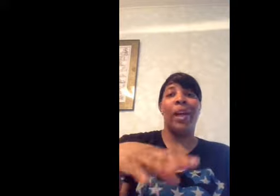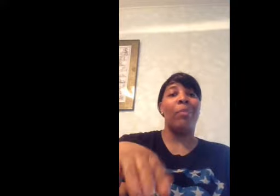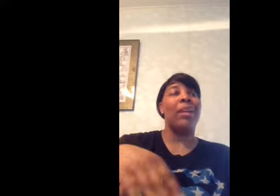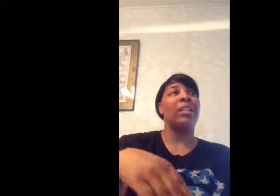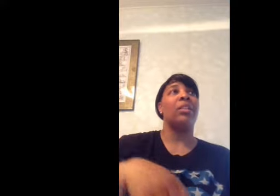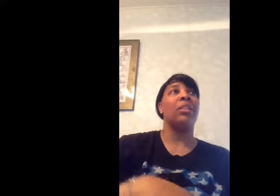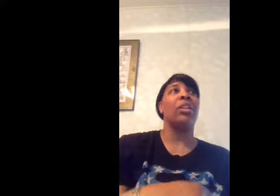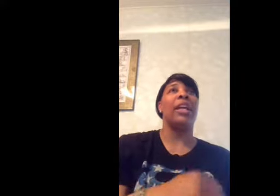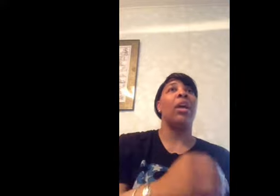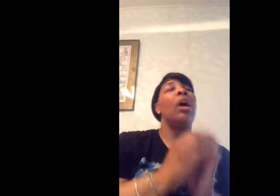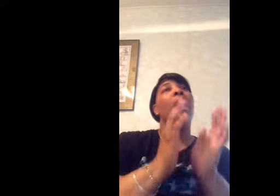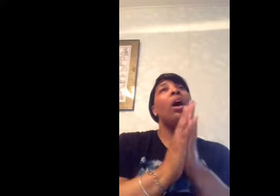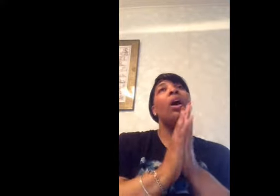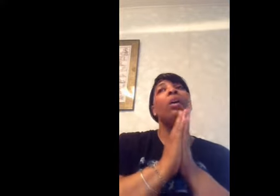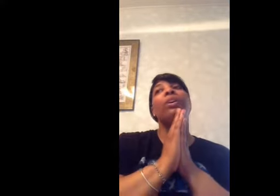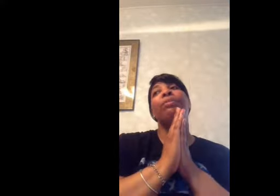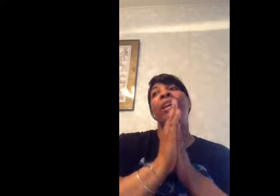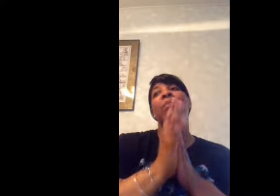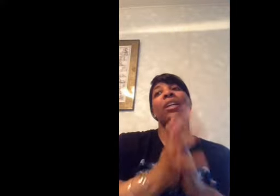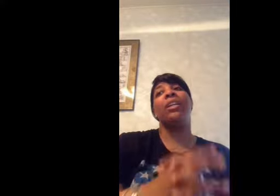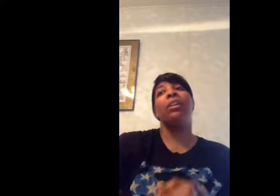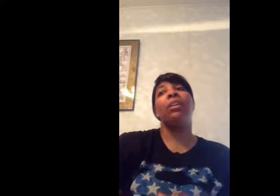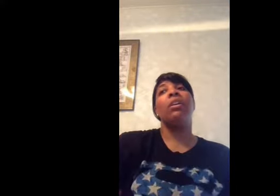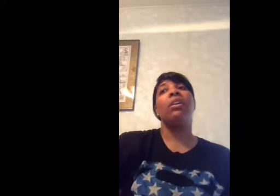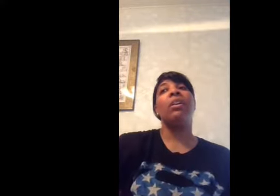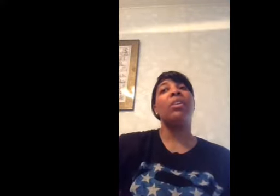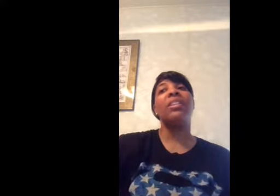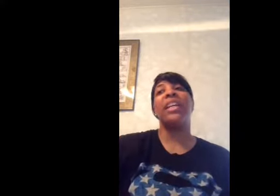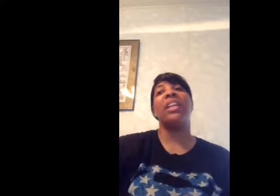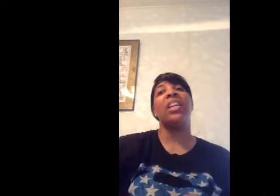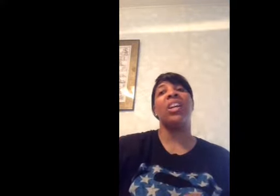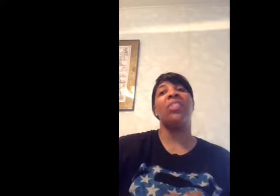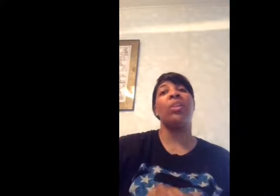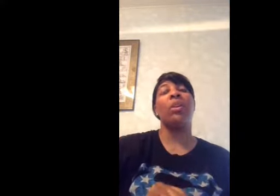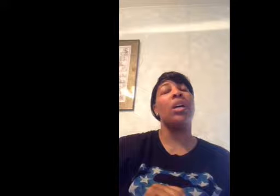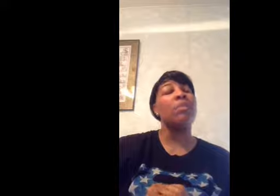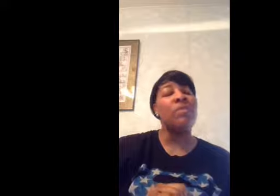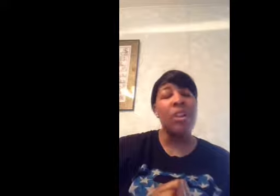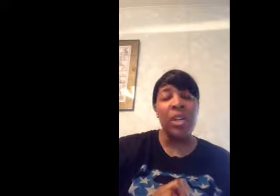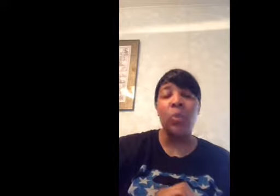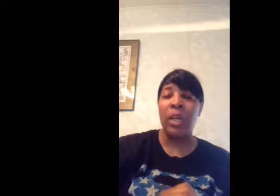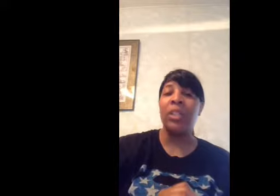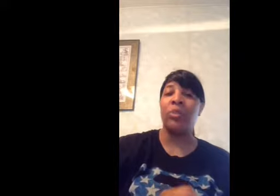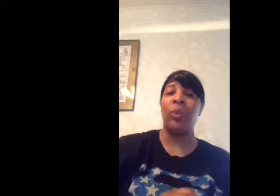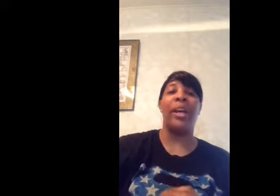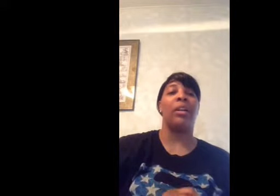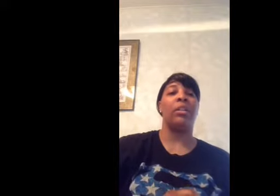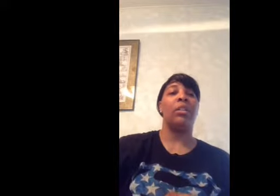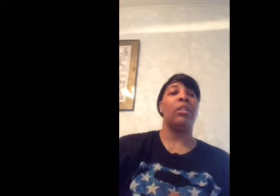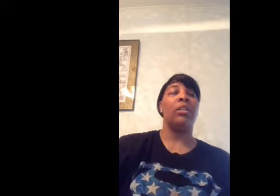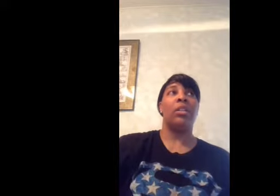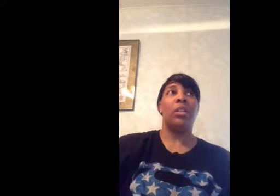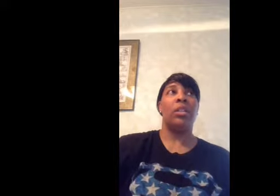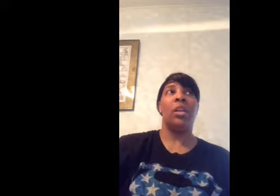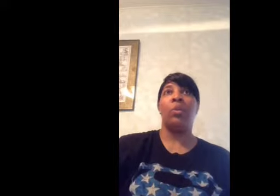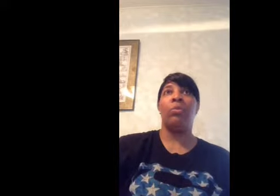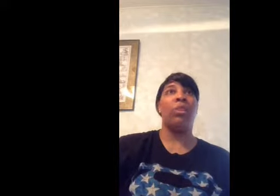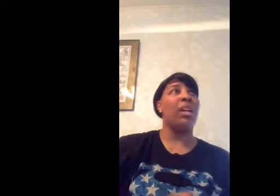up and they're like oh your family you know they're taking care of you I'm very well aware you know when